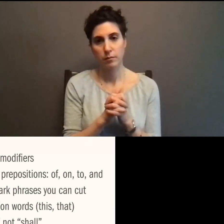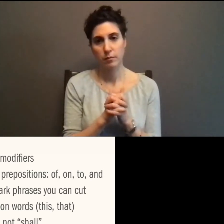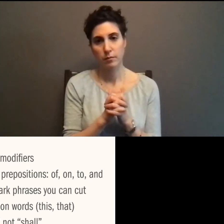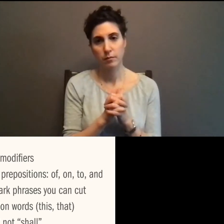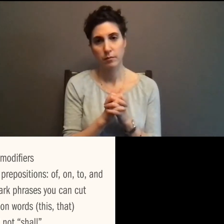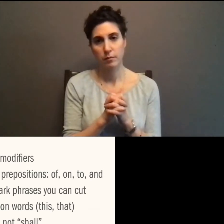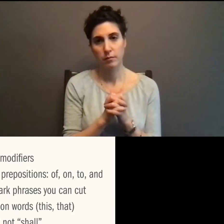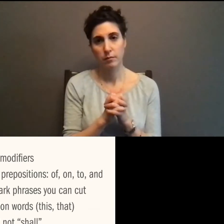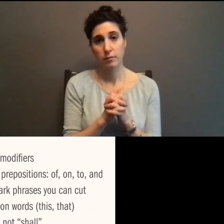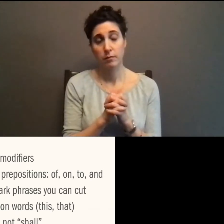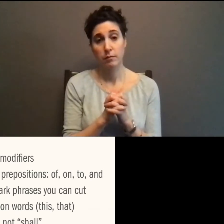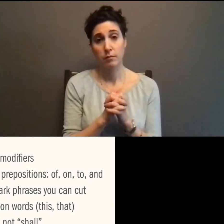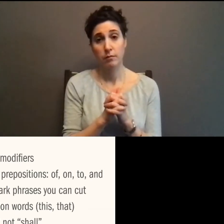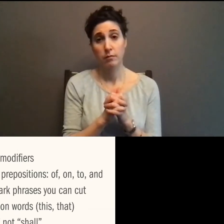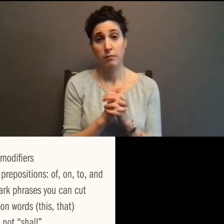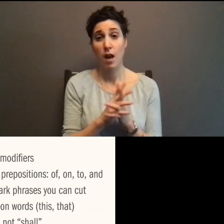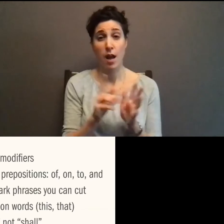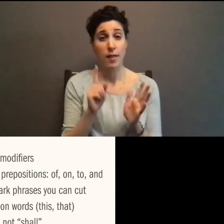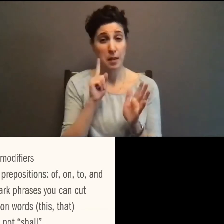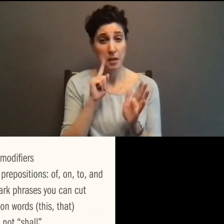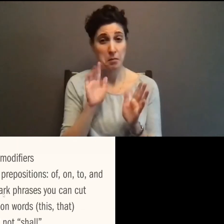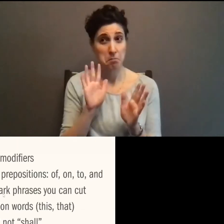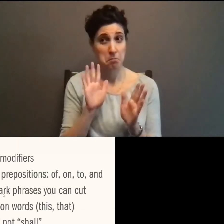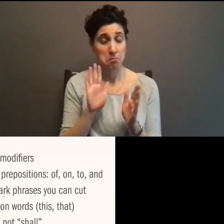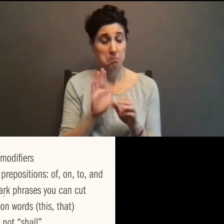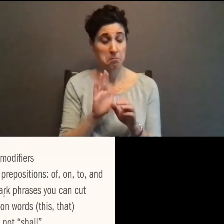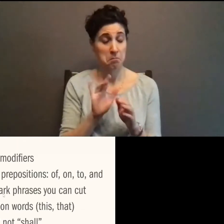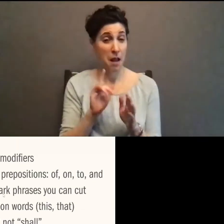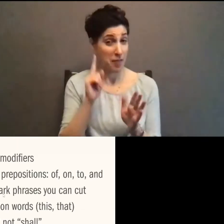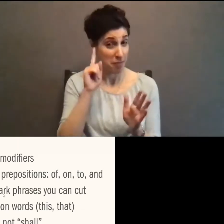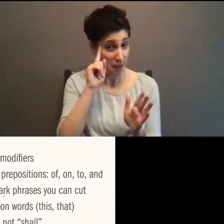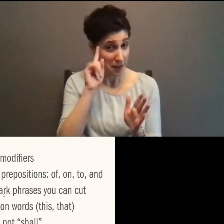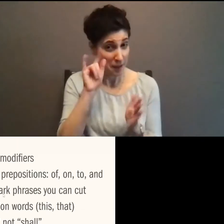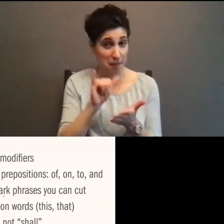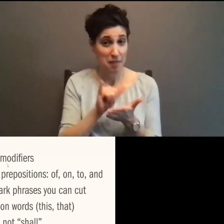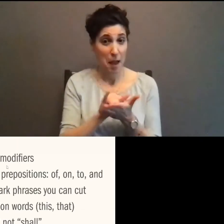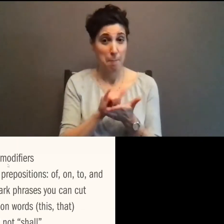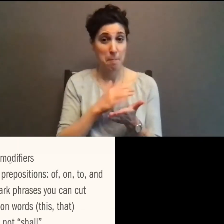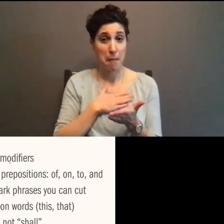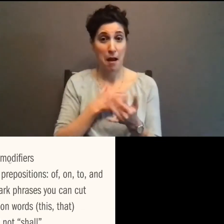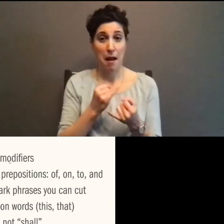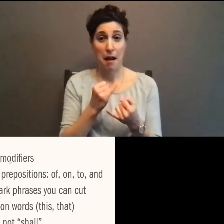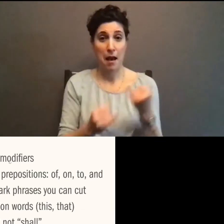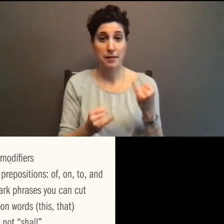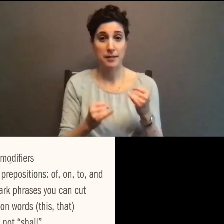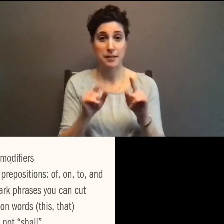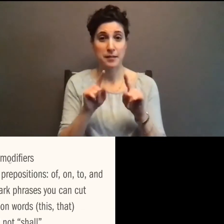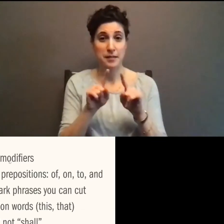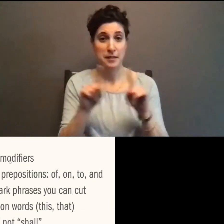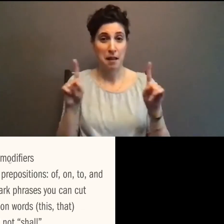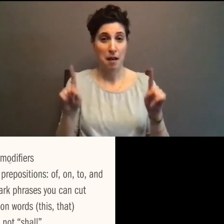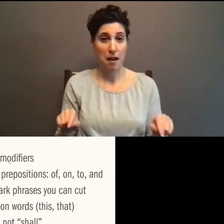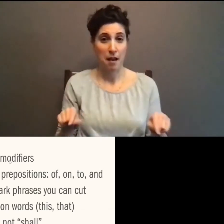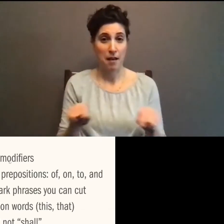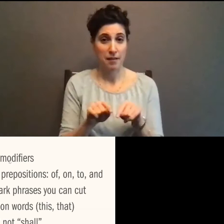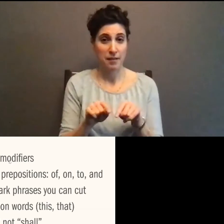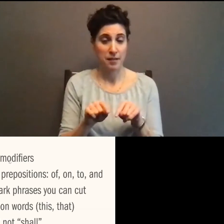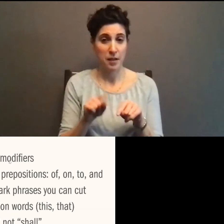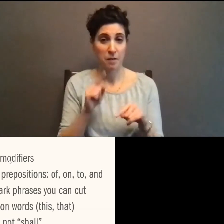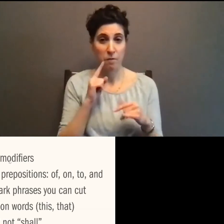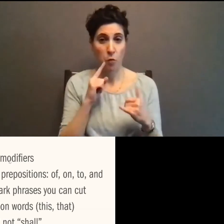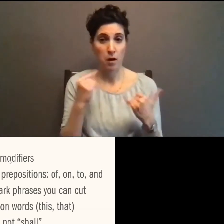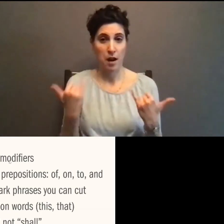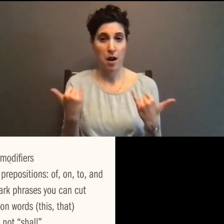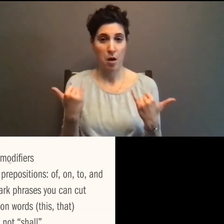that might actually be my last slide for this